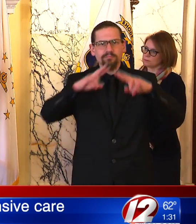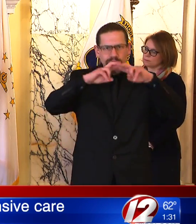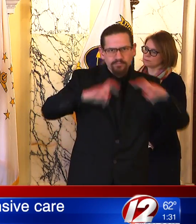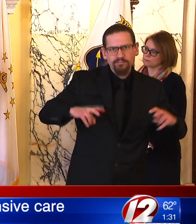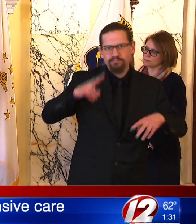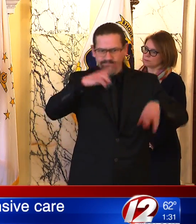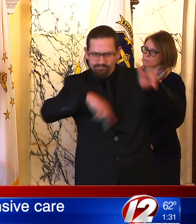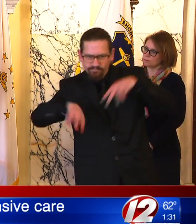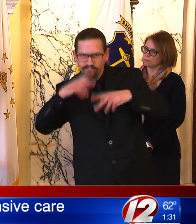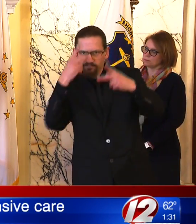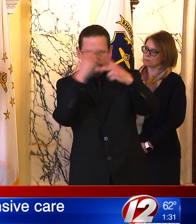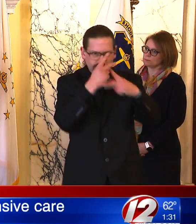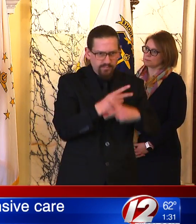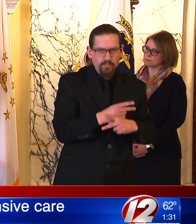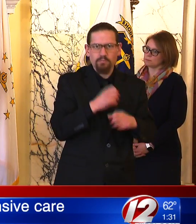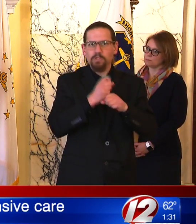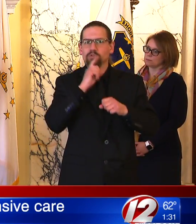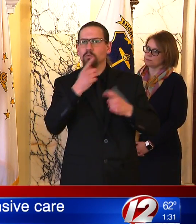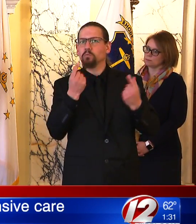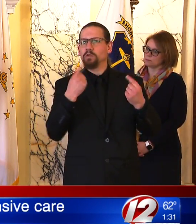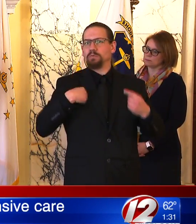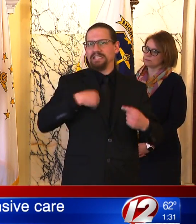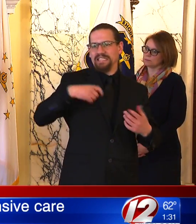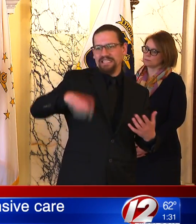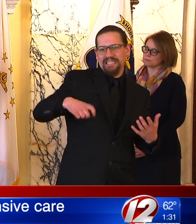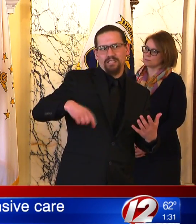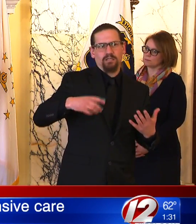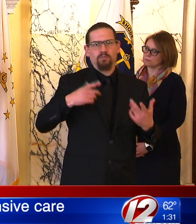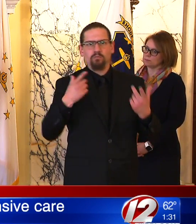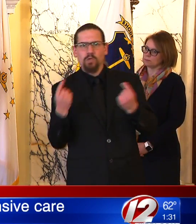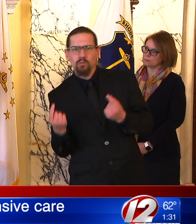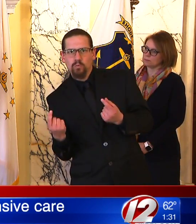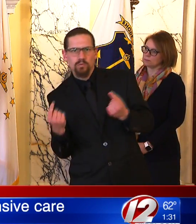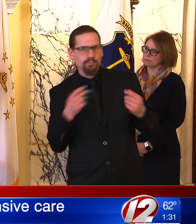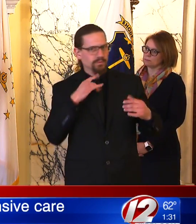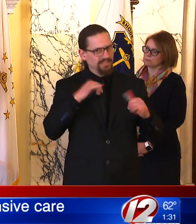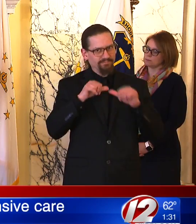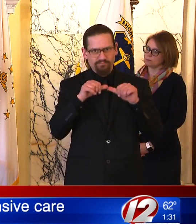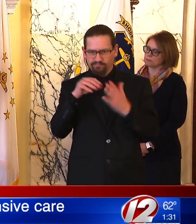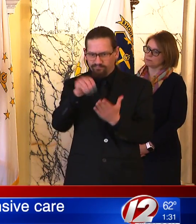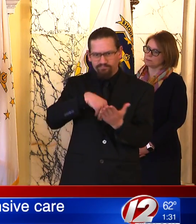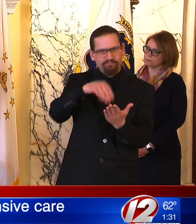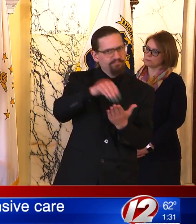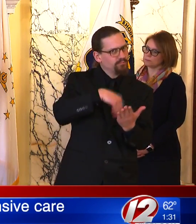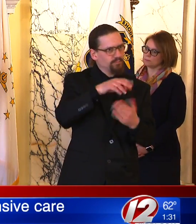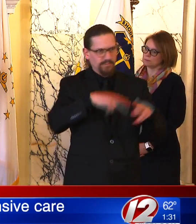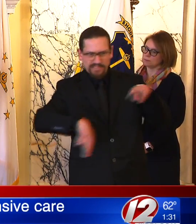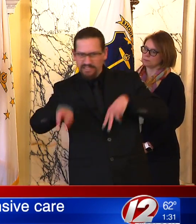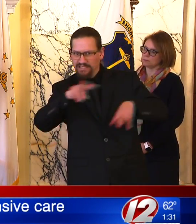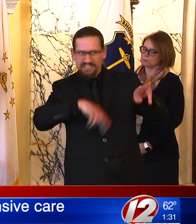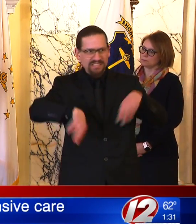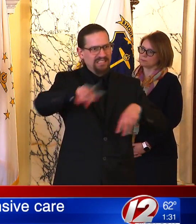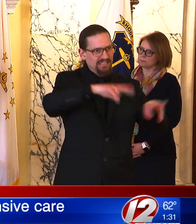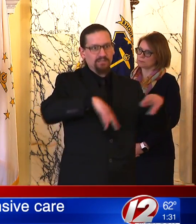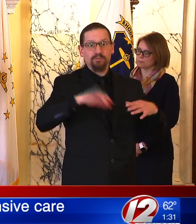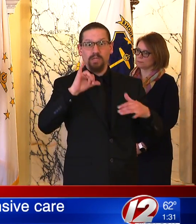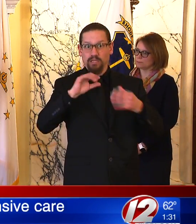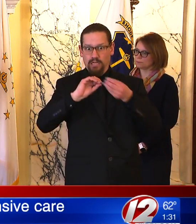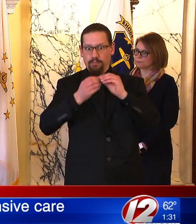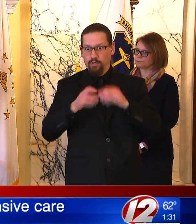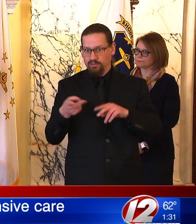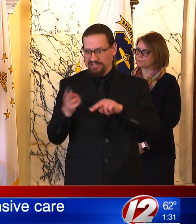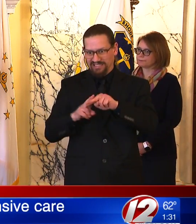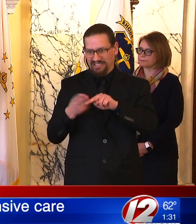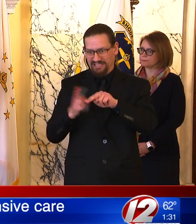reclassified as a Massachusetts or Connecticut resident based or Connecticut case based on the person's residency,